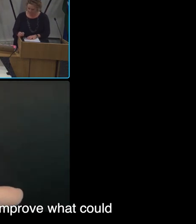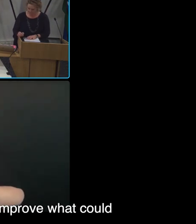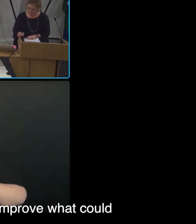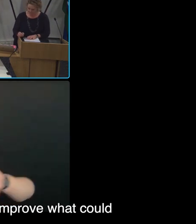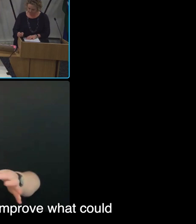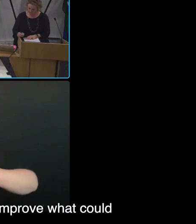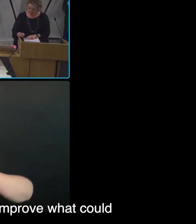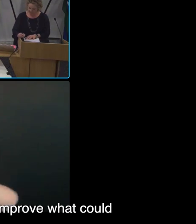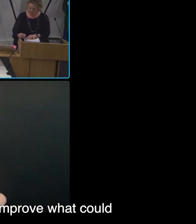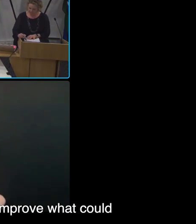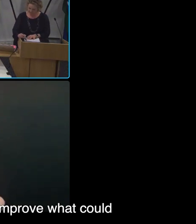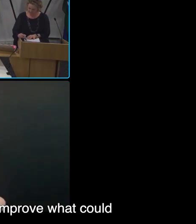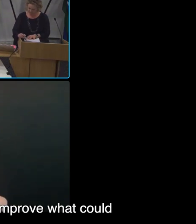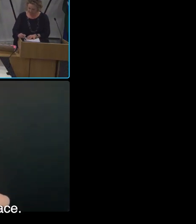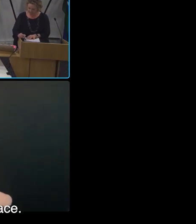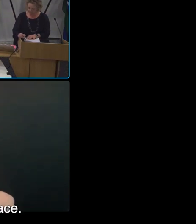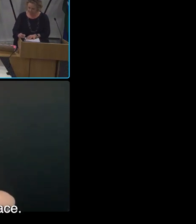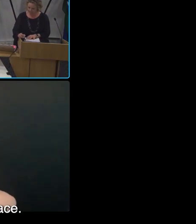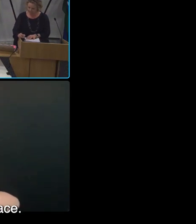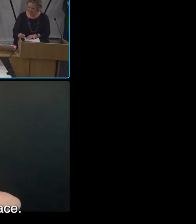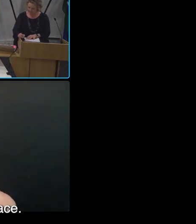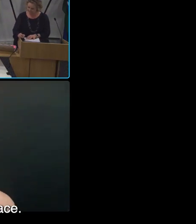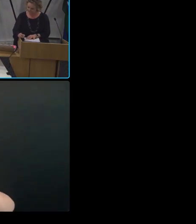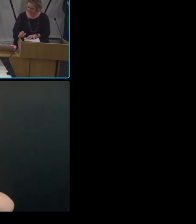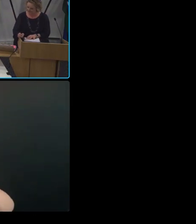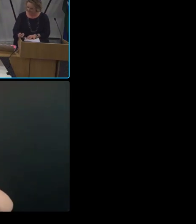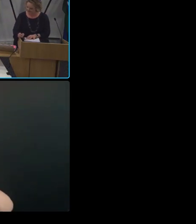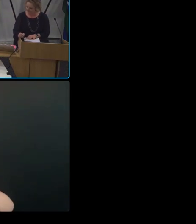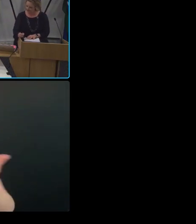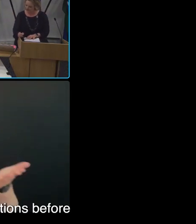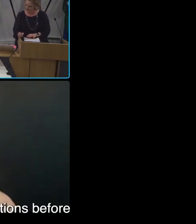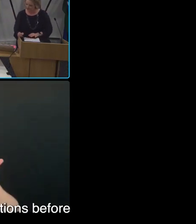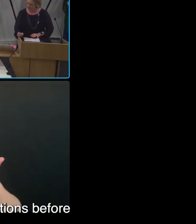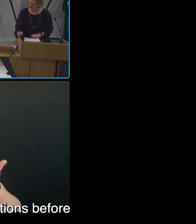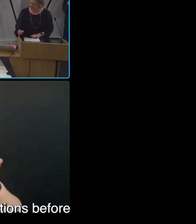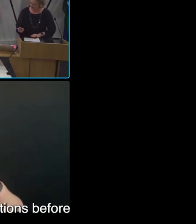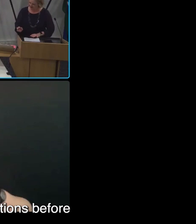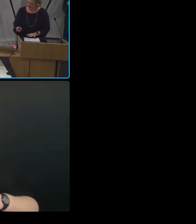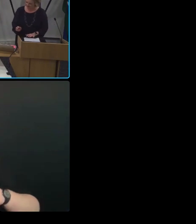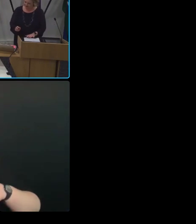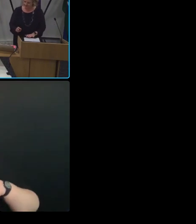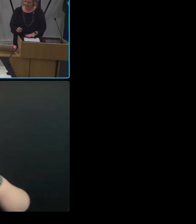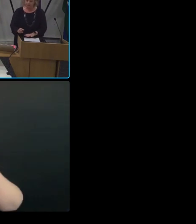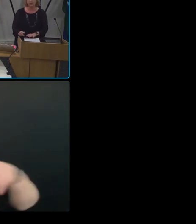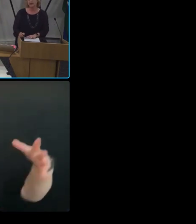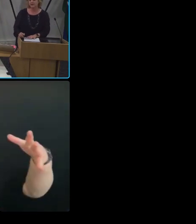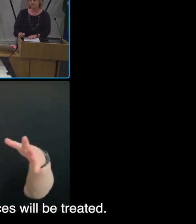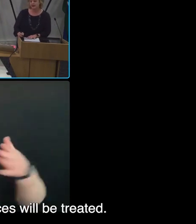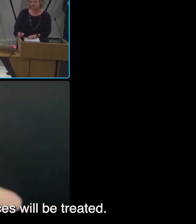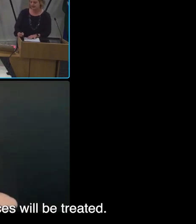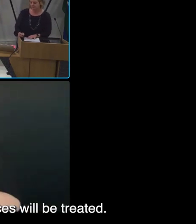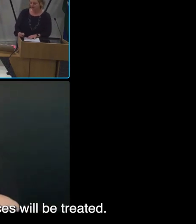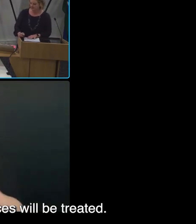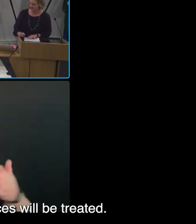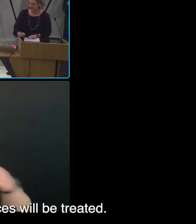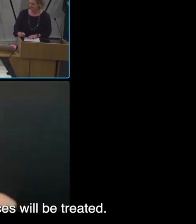I think, improve what can be offered in that space. And then just two more questions before I hand back over. One